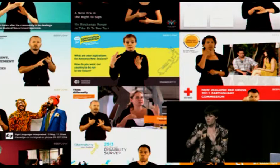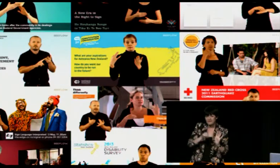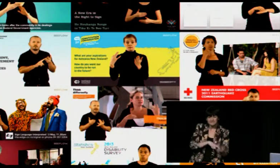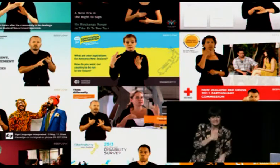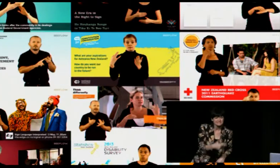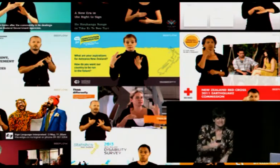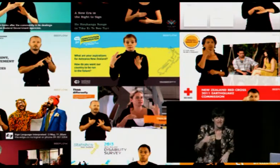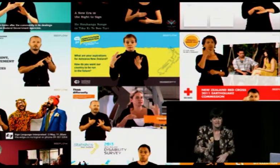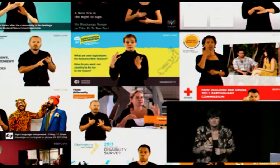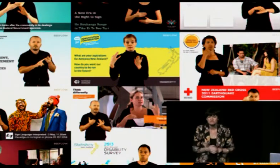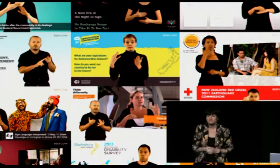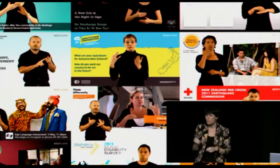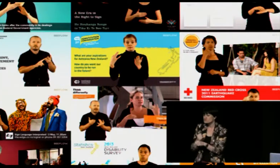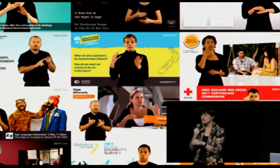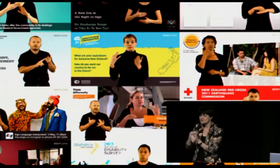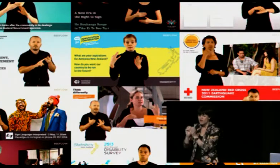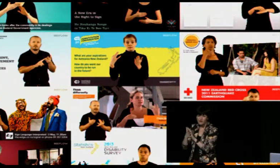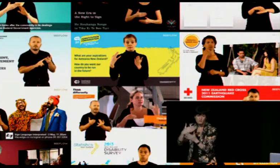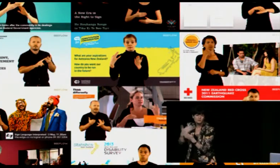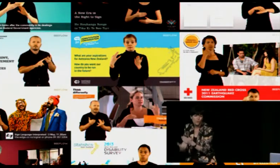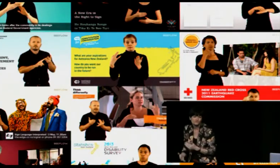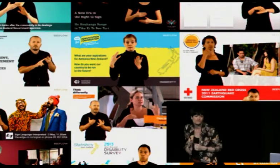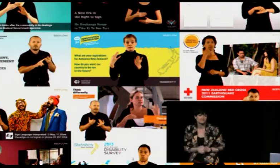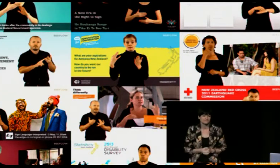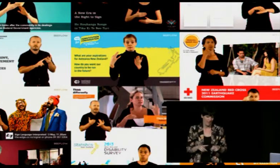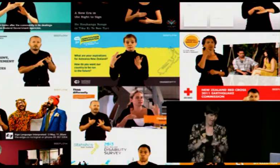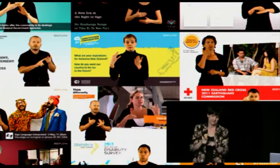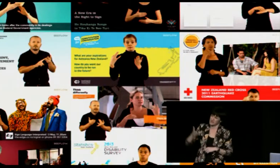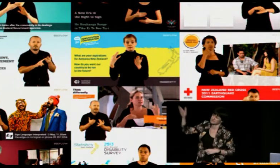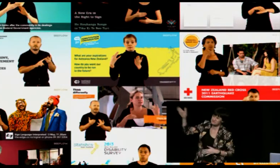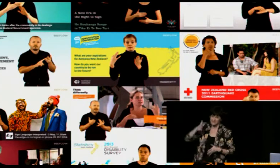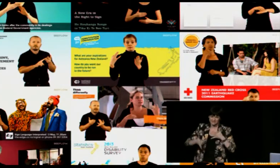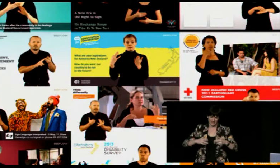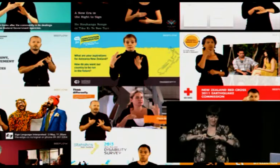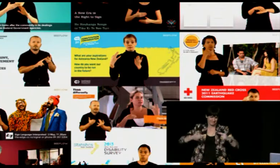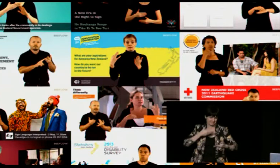correspondence as well. We've been involved in developing the sign language curriculum for schools, year seven and eight.